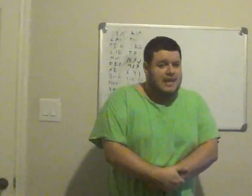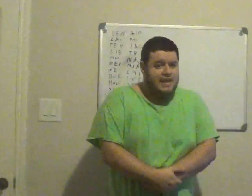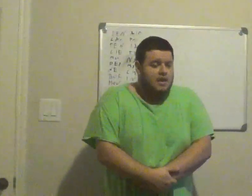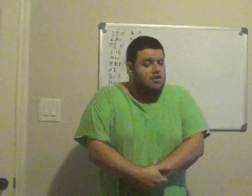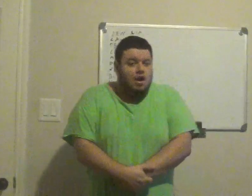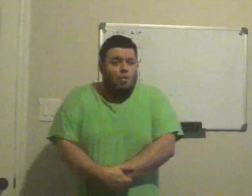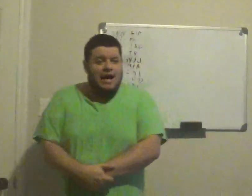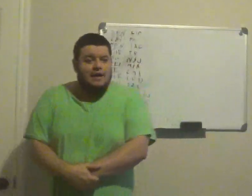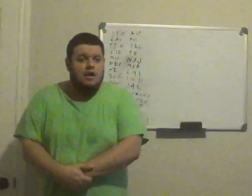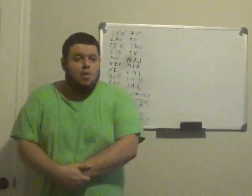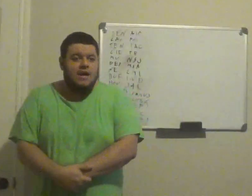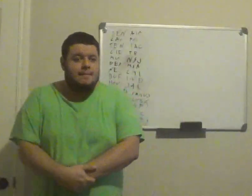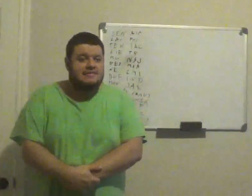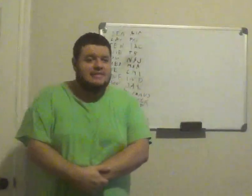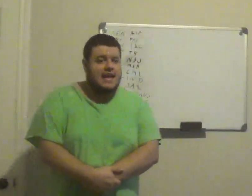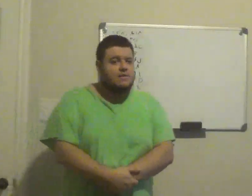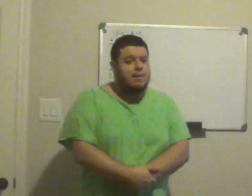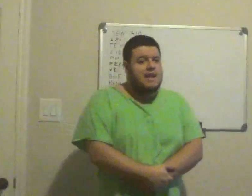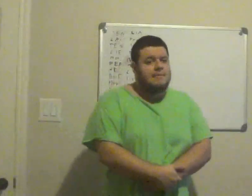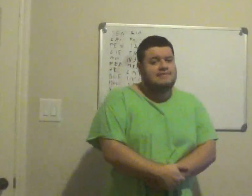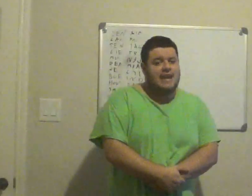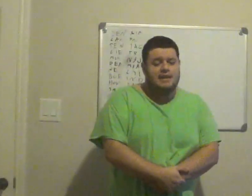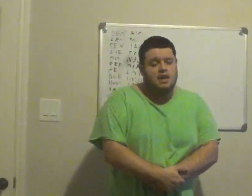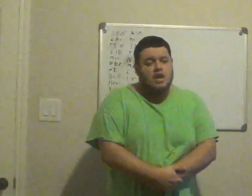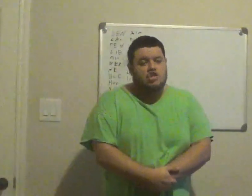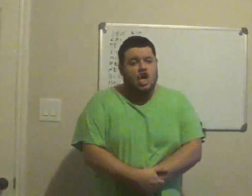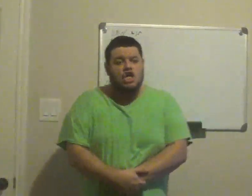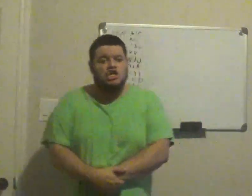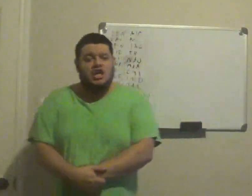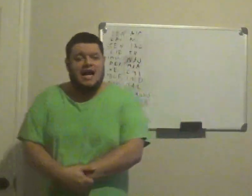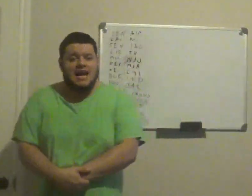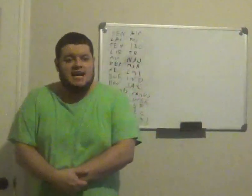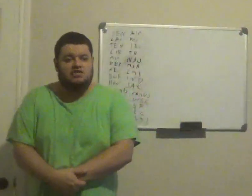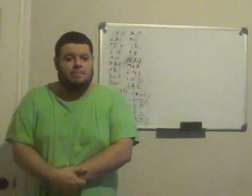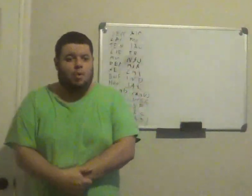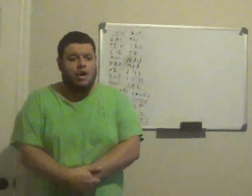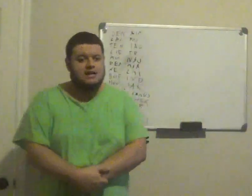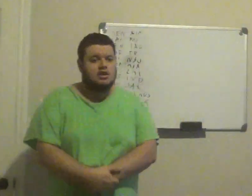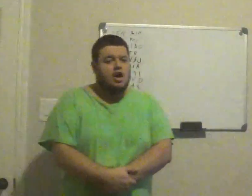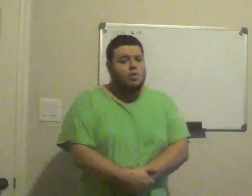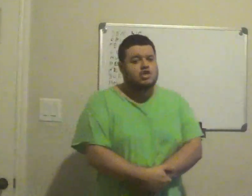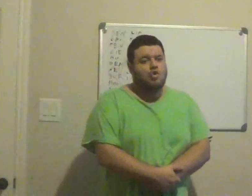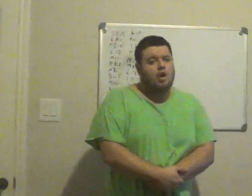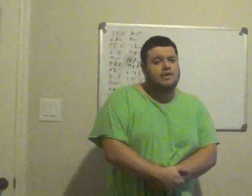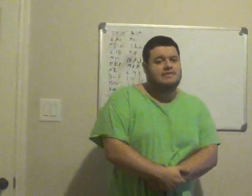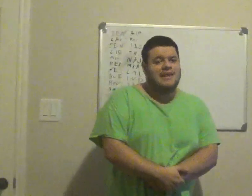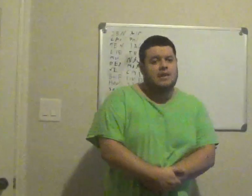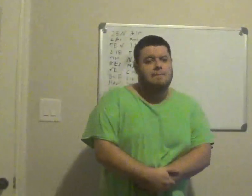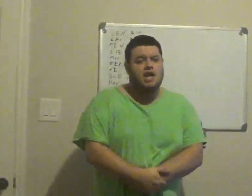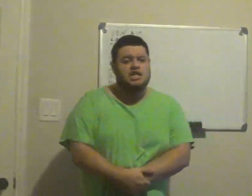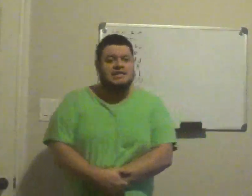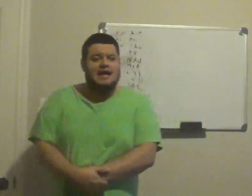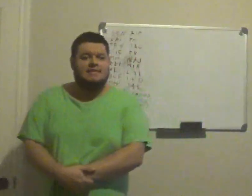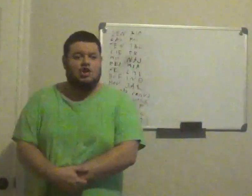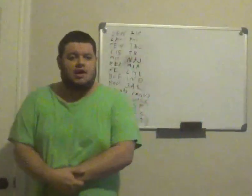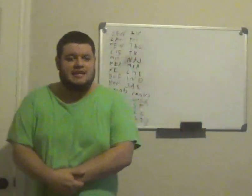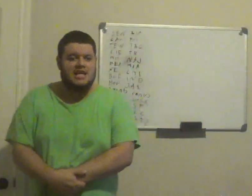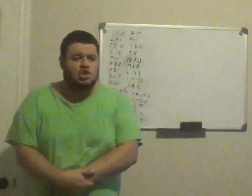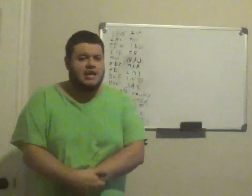say, you know what, we made a mistake, we made a mistake, Chargers are not getting any support, we're struggling selling merchandise in Los Angeles